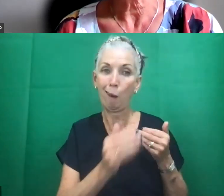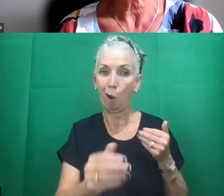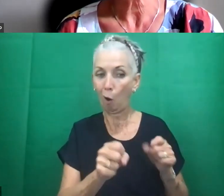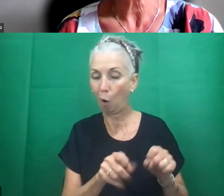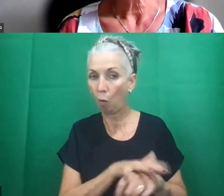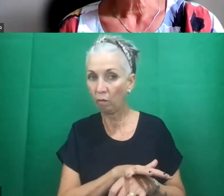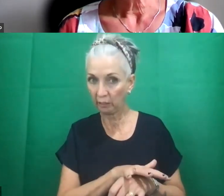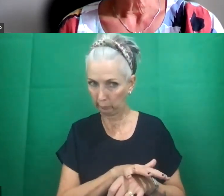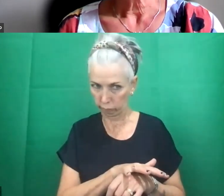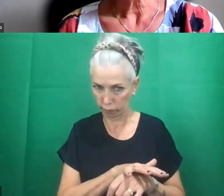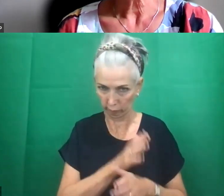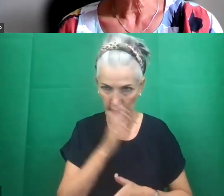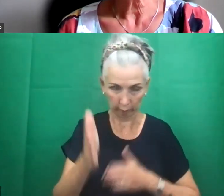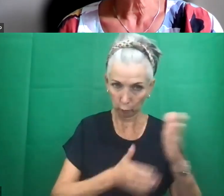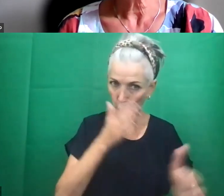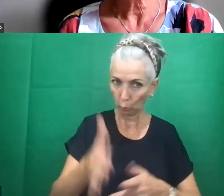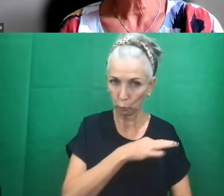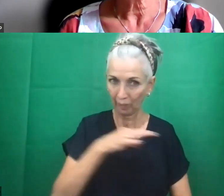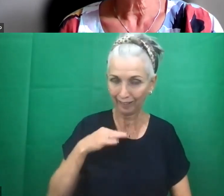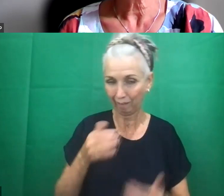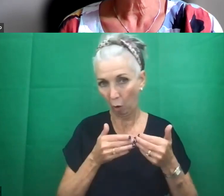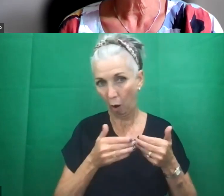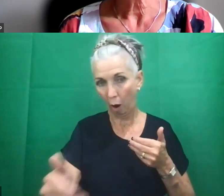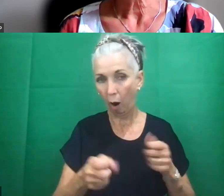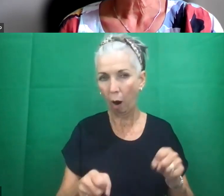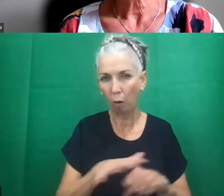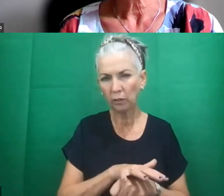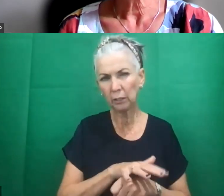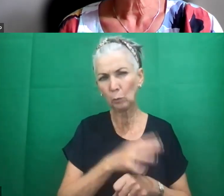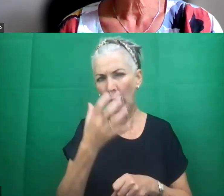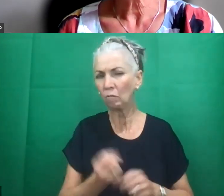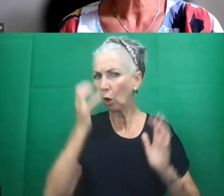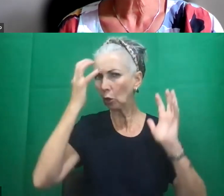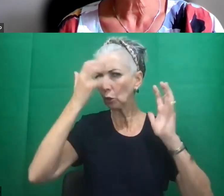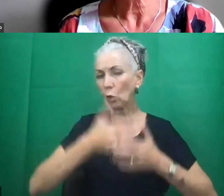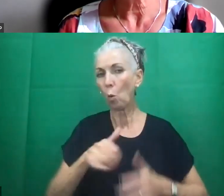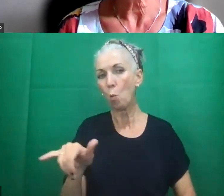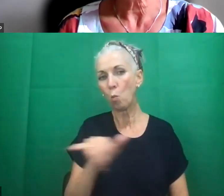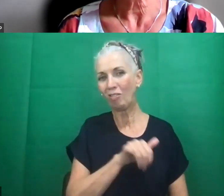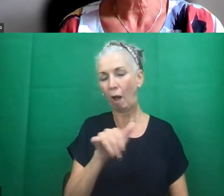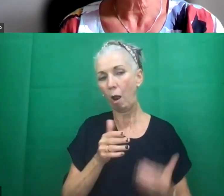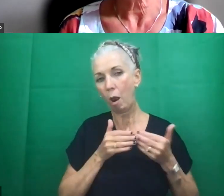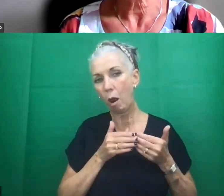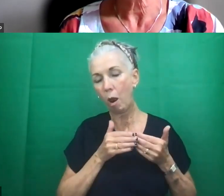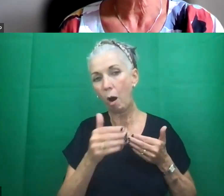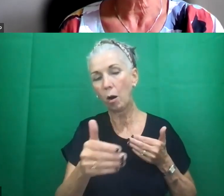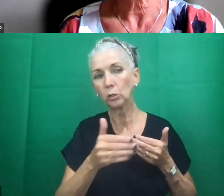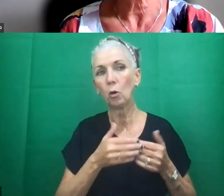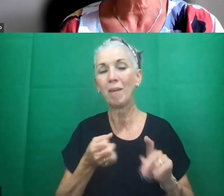And there's some concern about whether the longer term impacts of COVID is actually